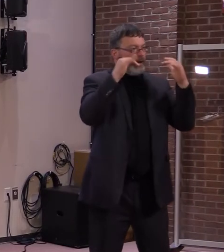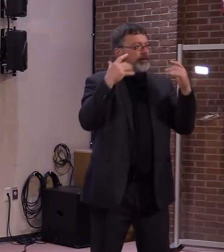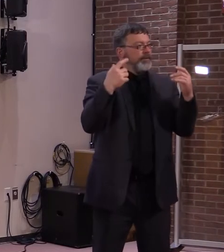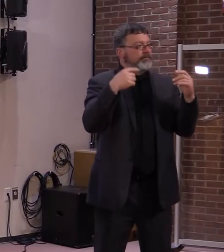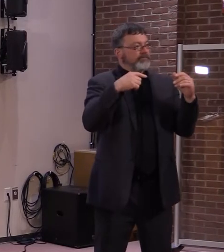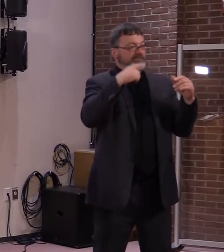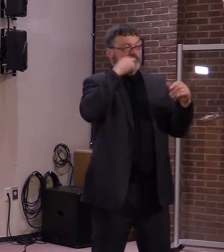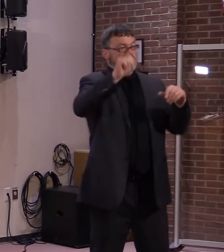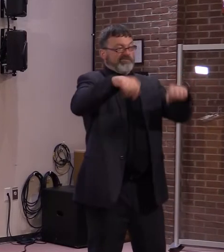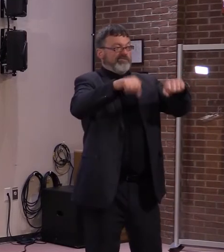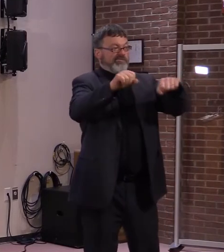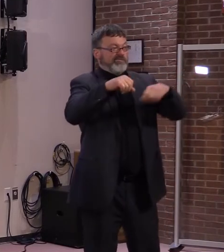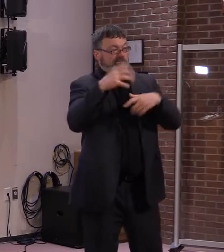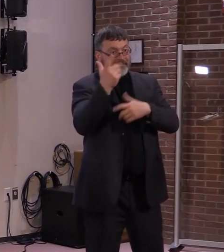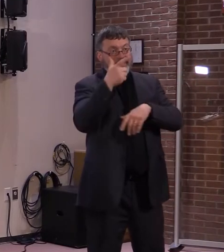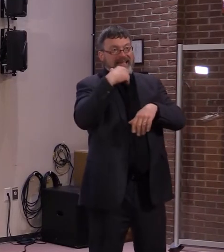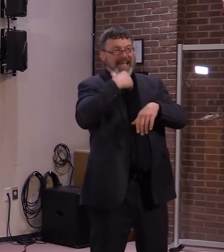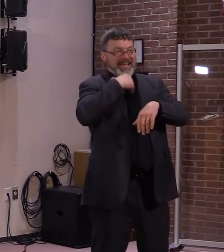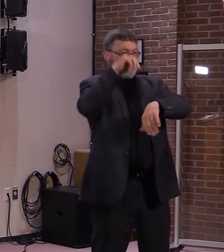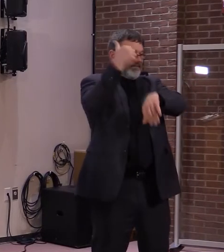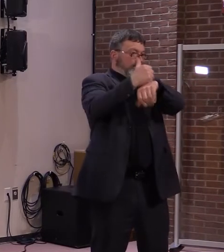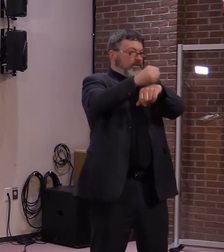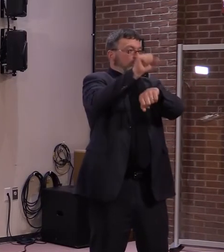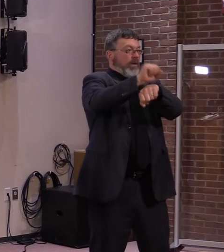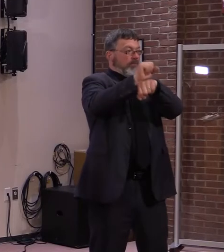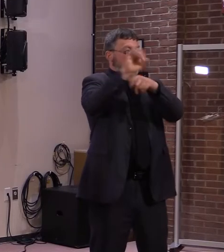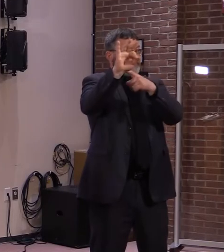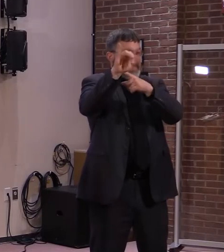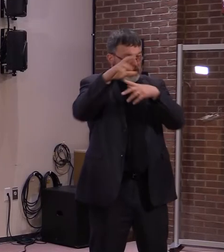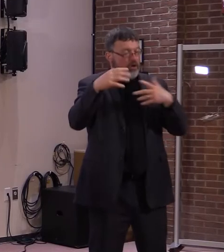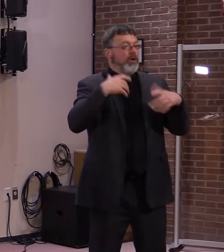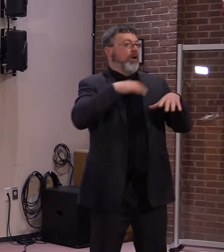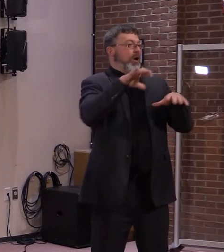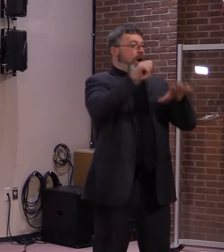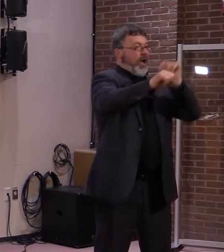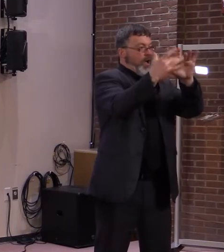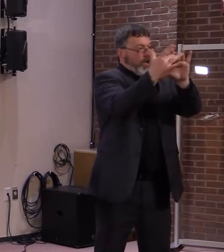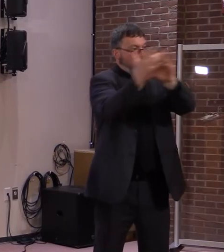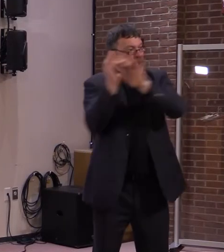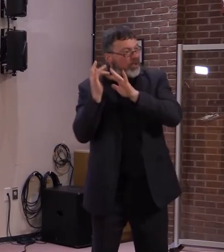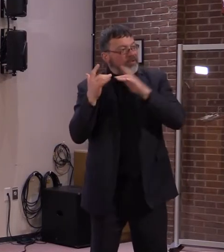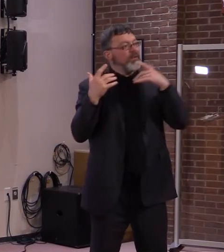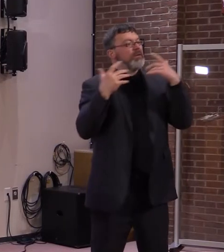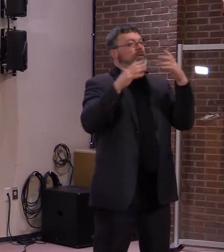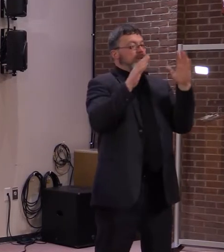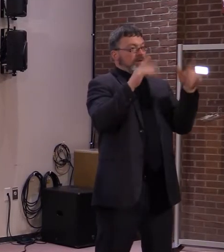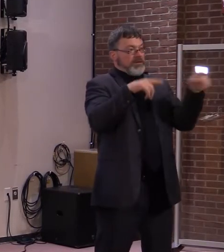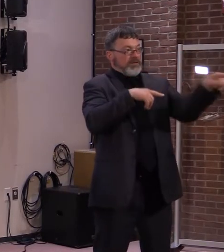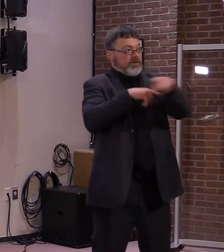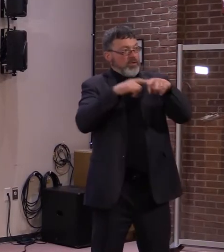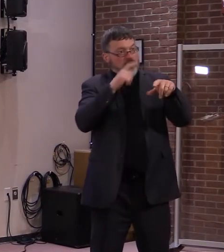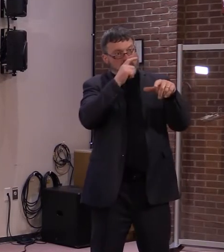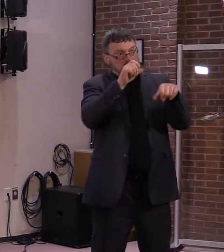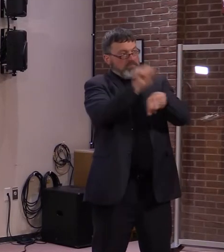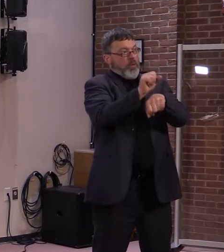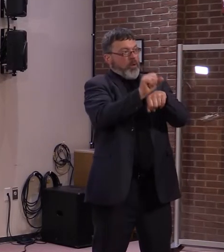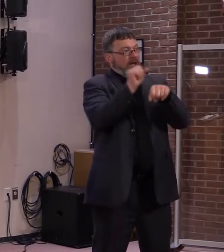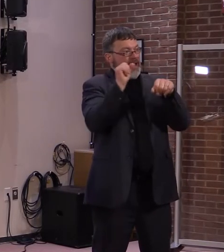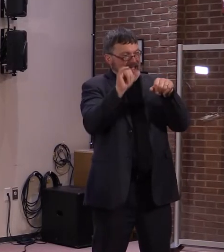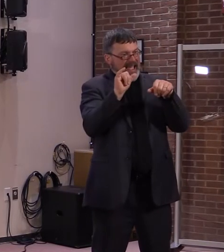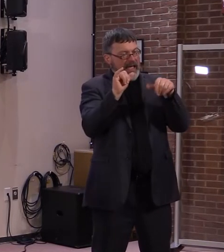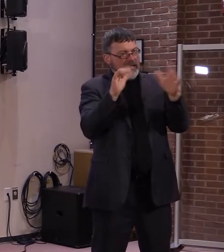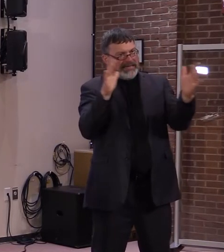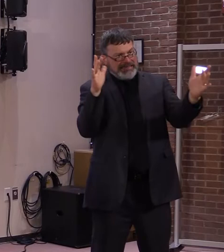for impacted employees in the form of helping them get on unemployment if that's their need, or